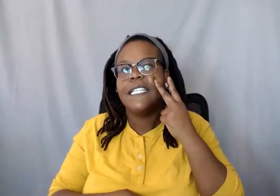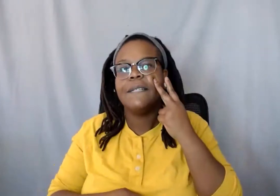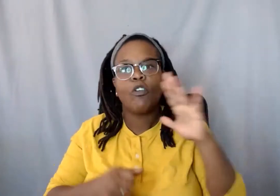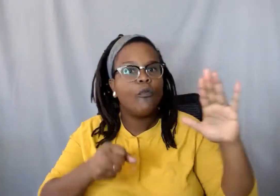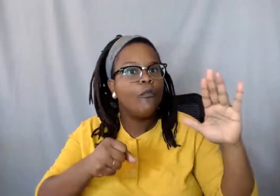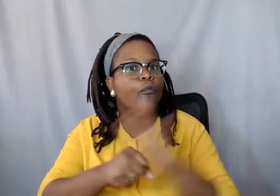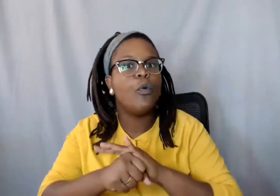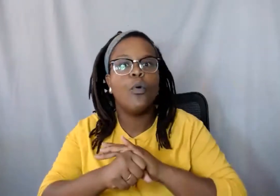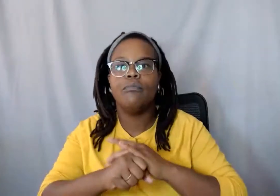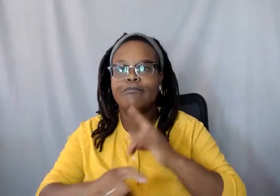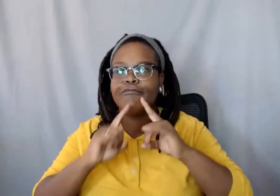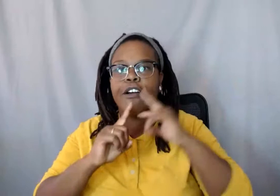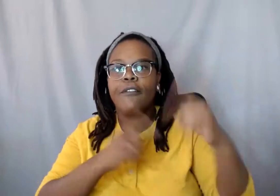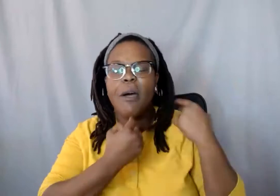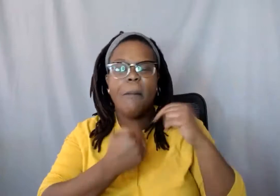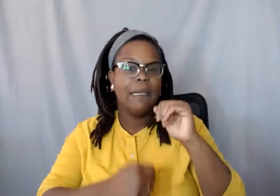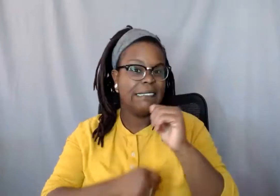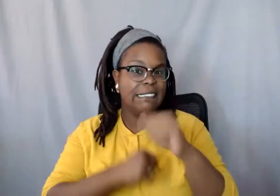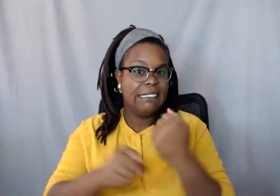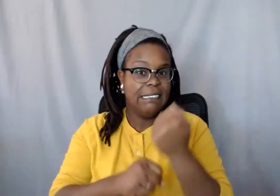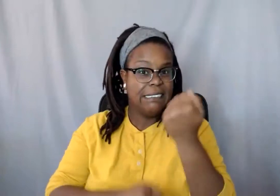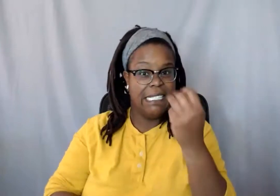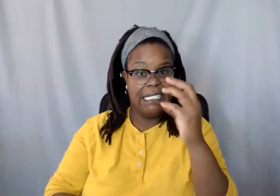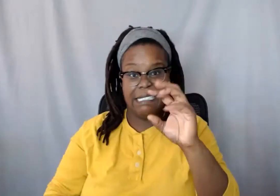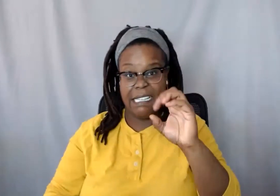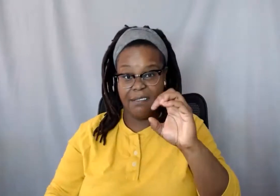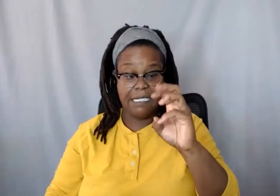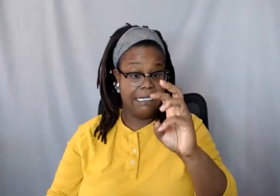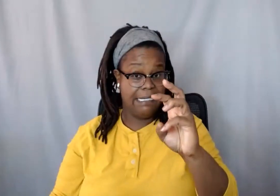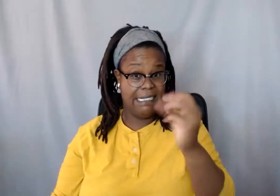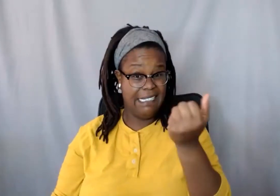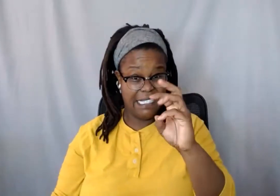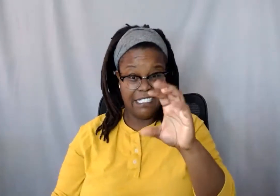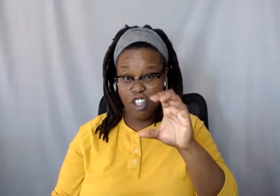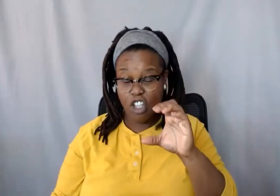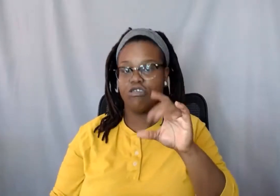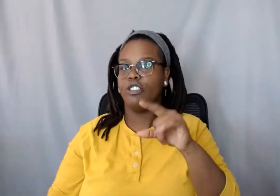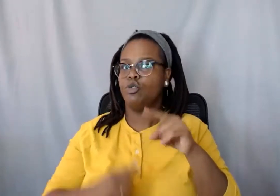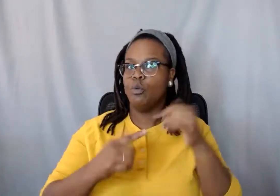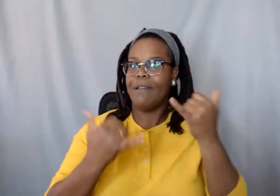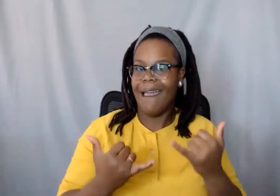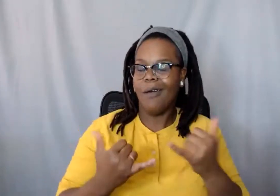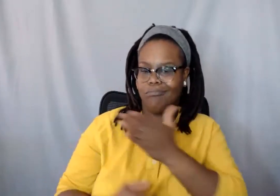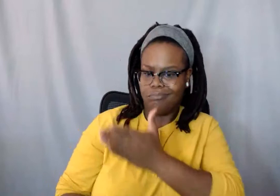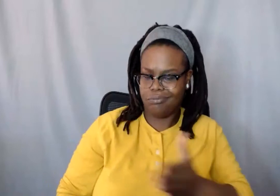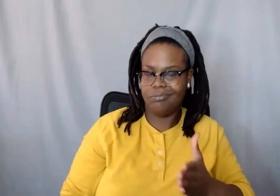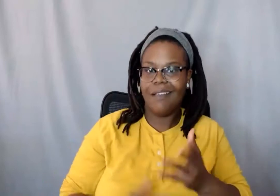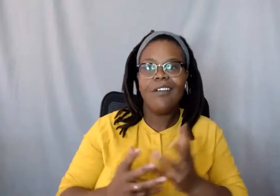1600s to now. I see every single thing that's happened throughout there. A lot of books that I only have books in general